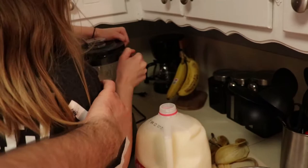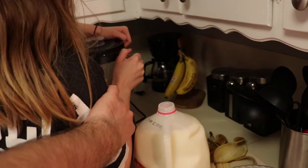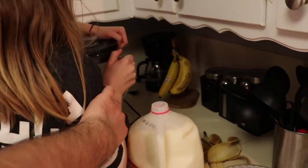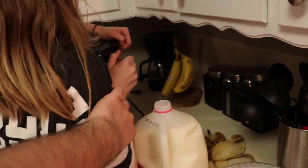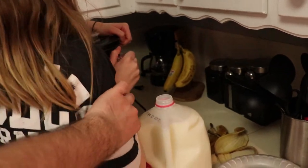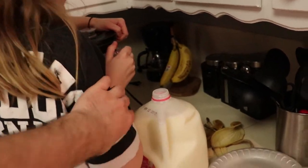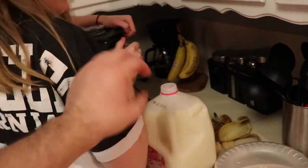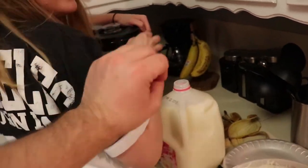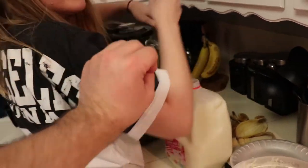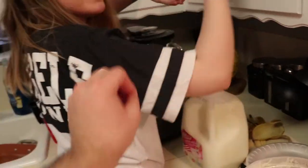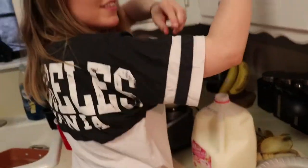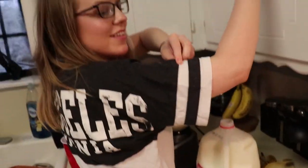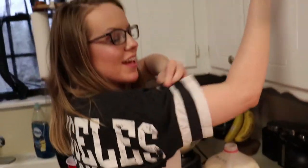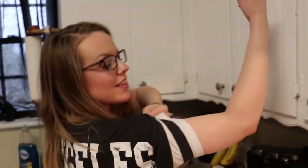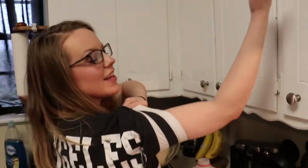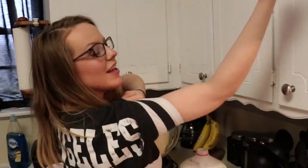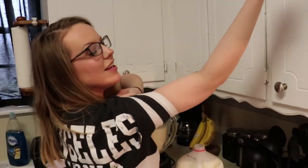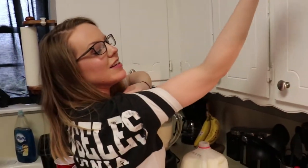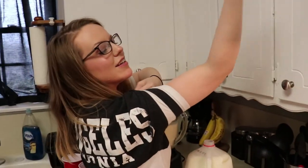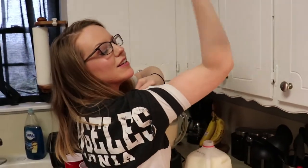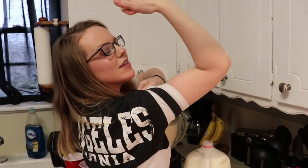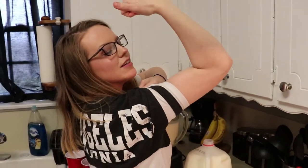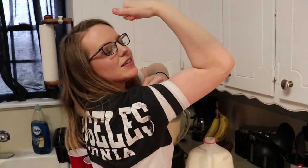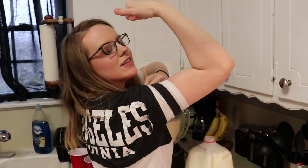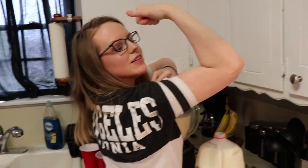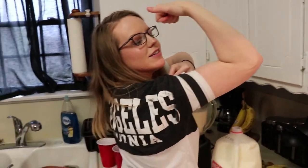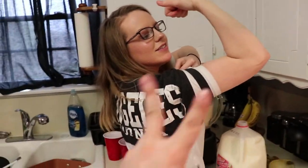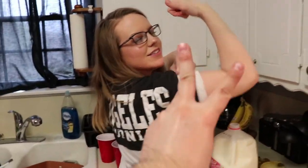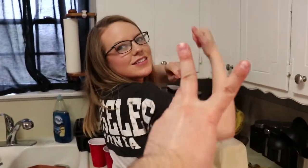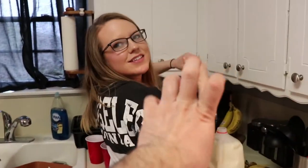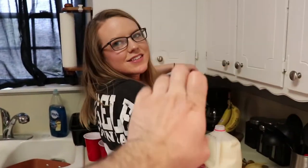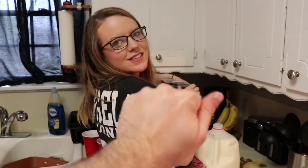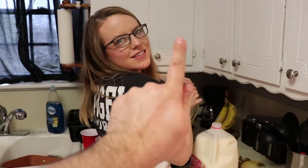muscle? nothing? nothing awww are you weak? i